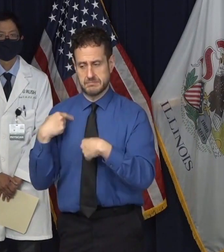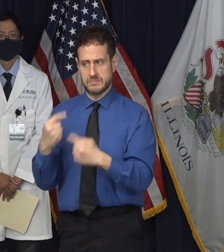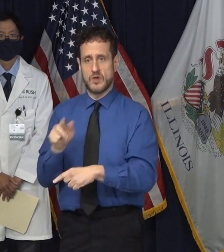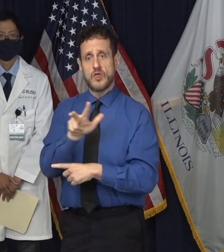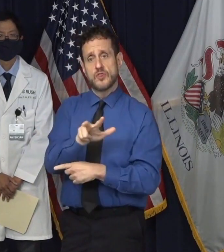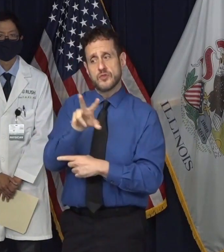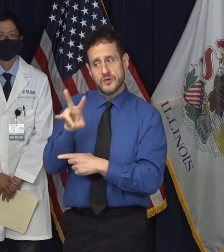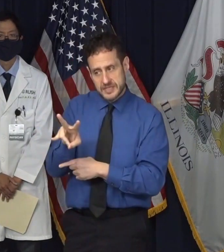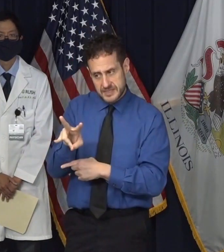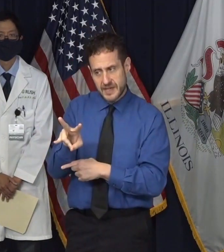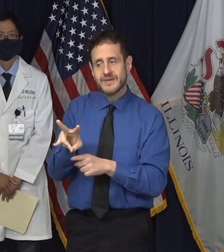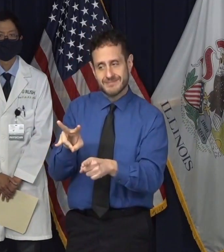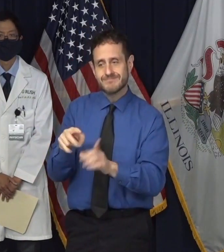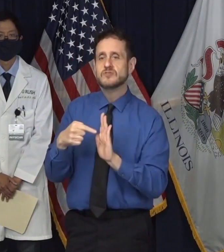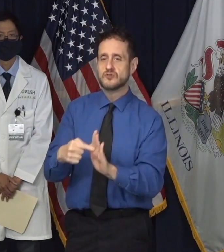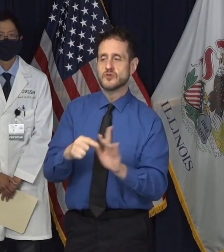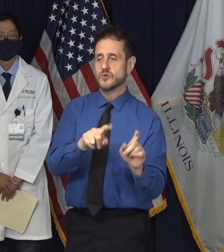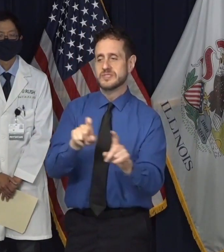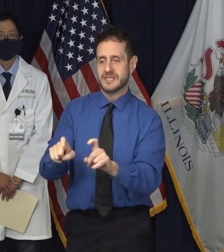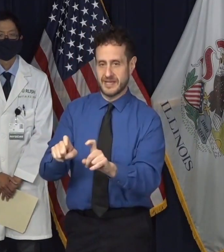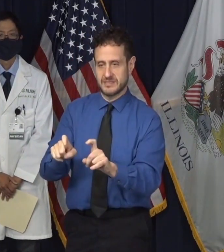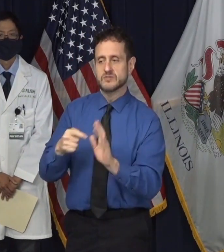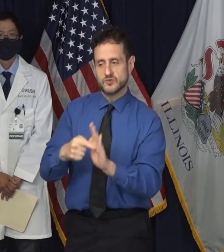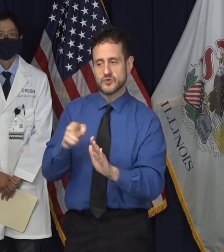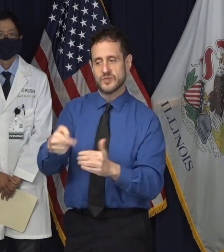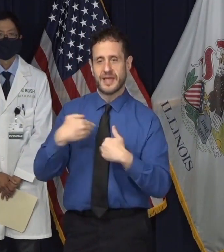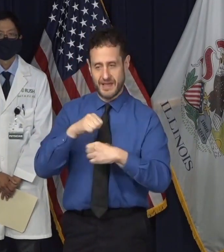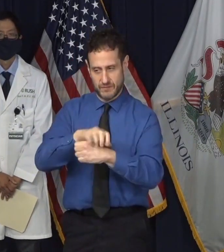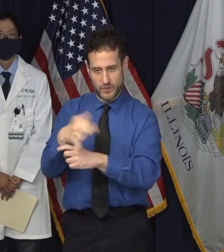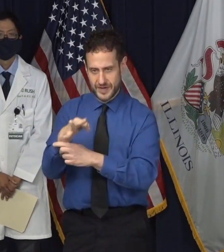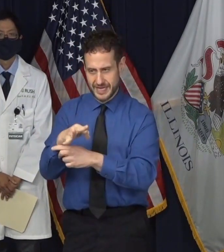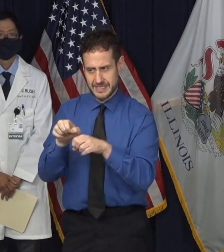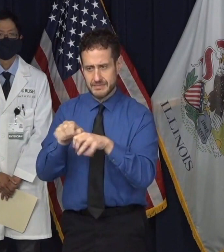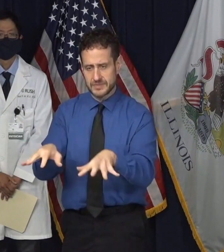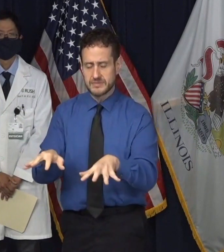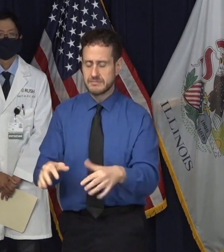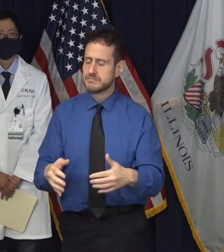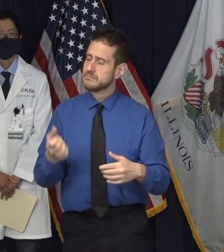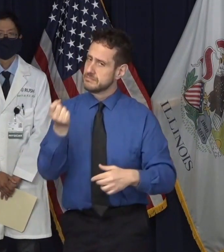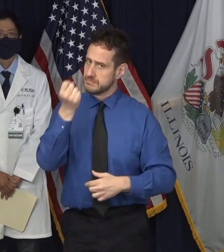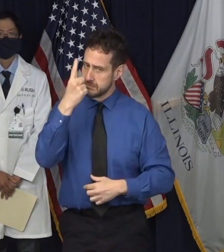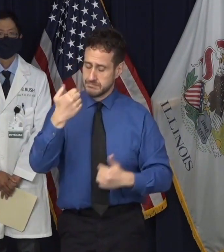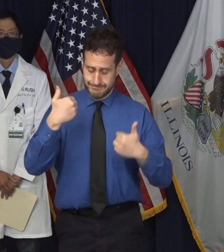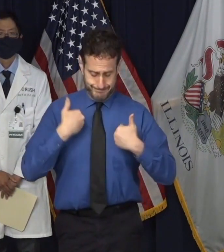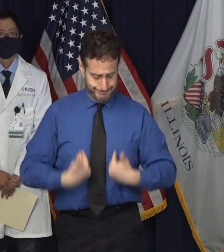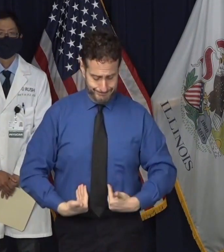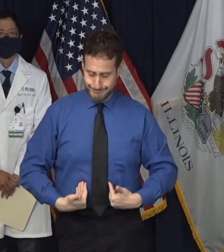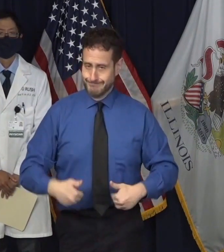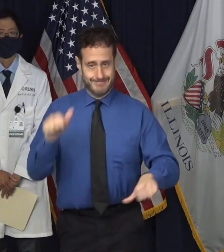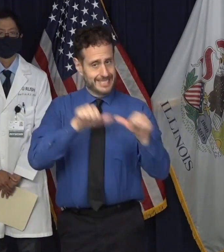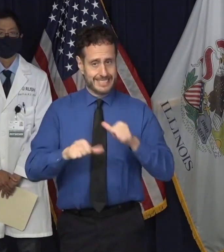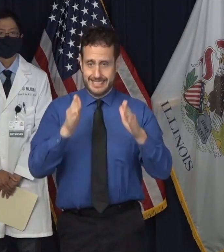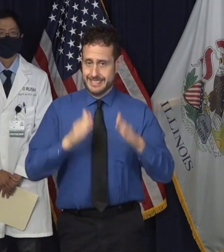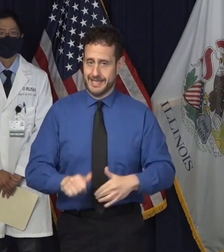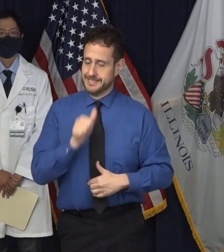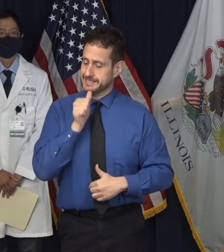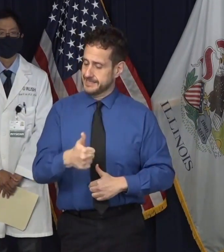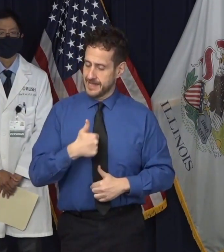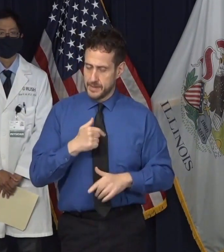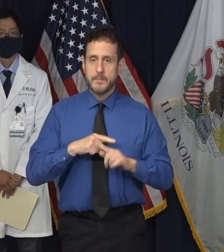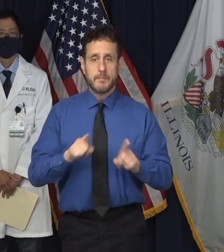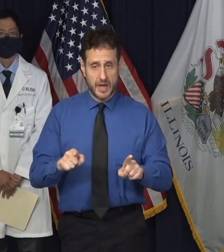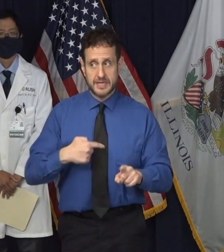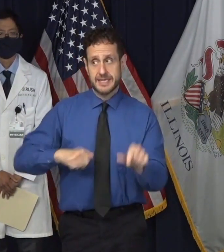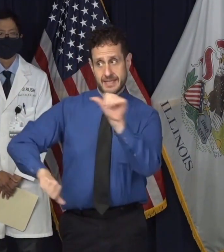have tested positive. Look, I'm not a scientist, scientist, but I do know how to listen